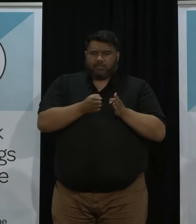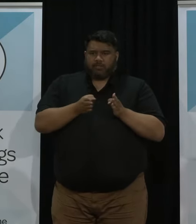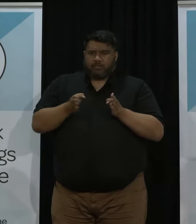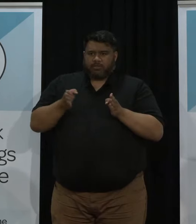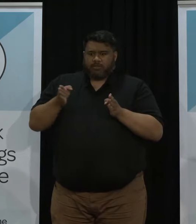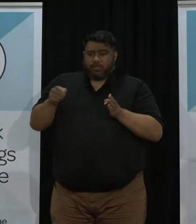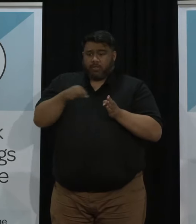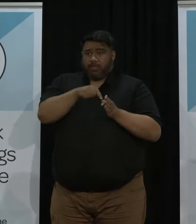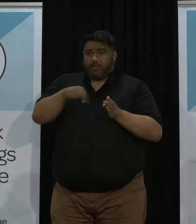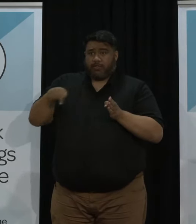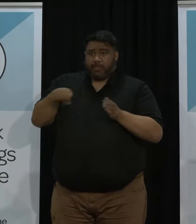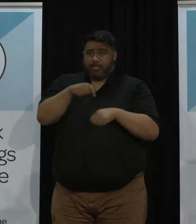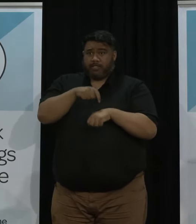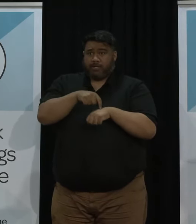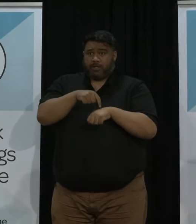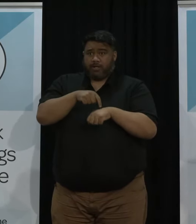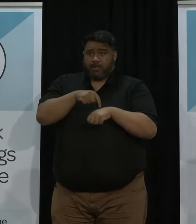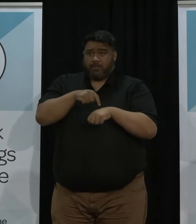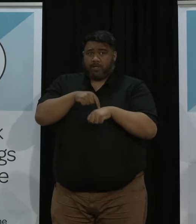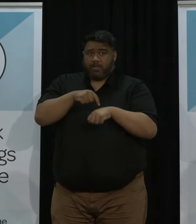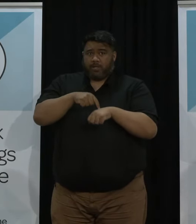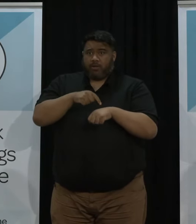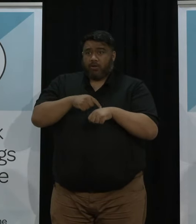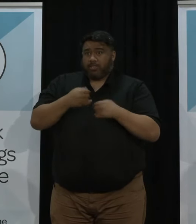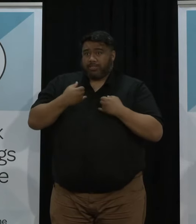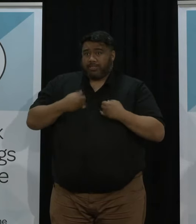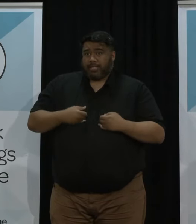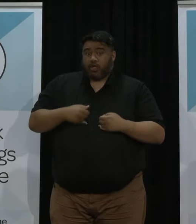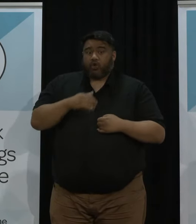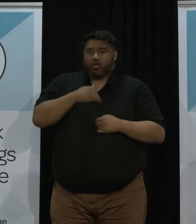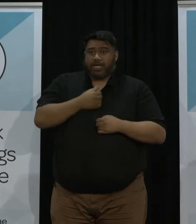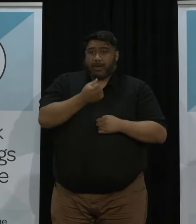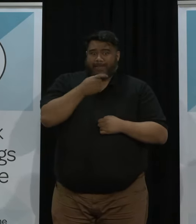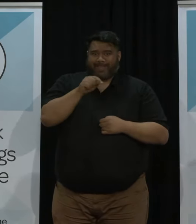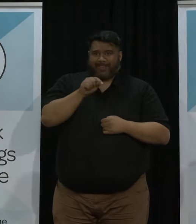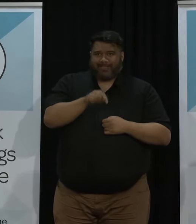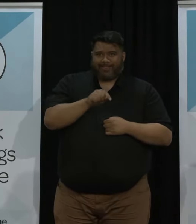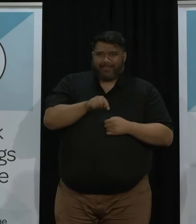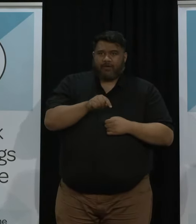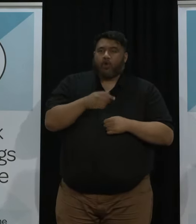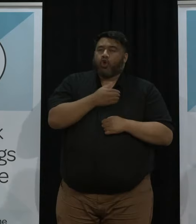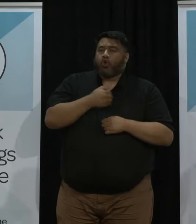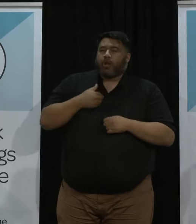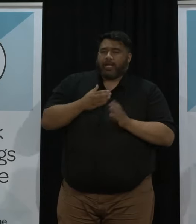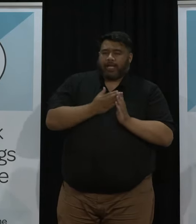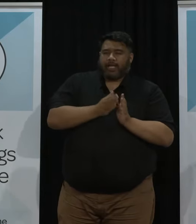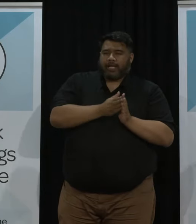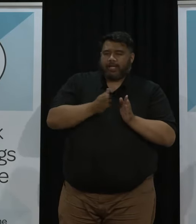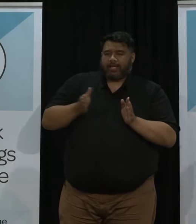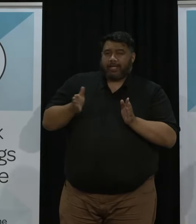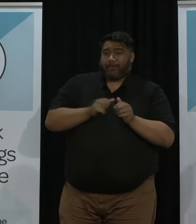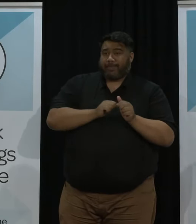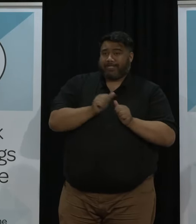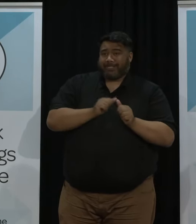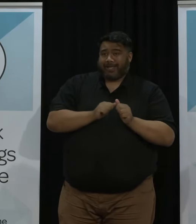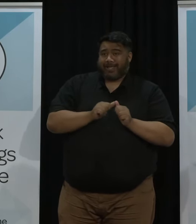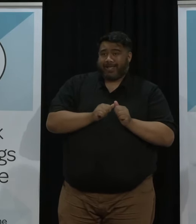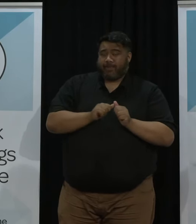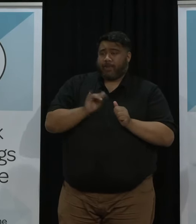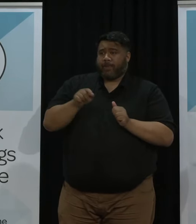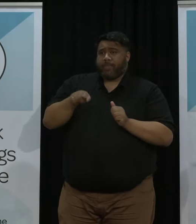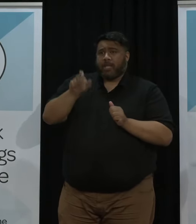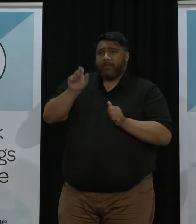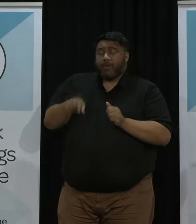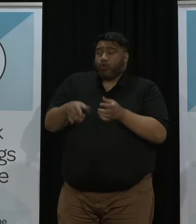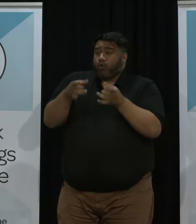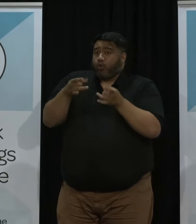with efficacy up to five So while the drug will work for people early on in their illness they may have already been sick for a day or two which